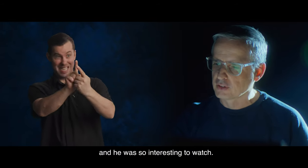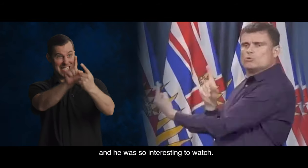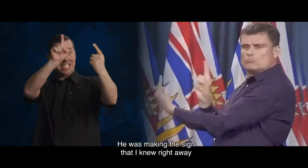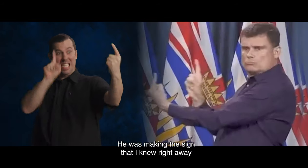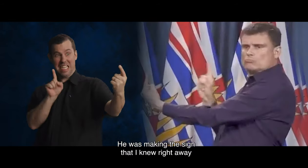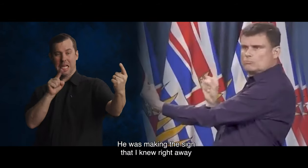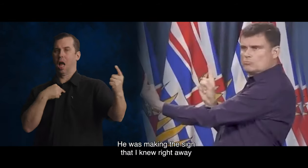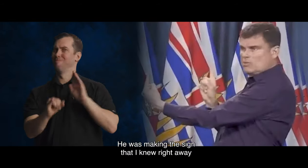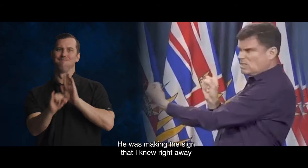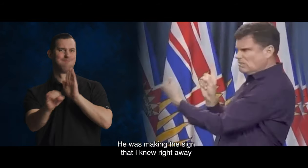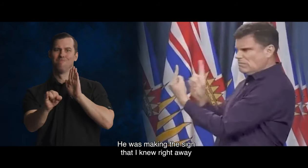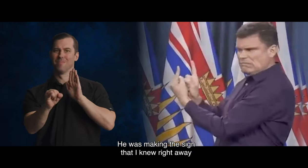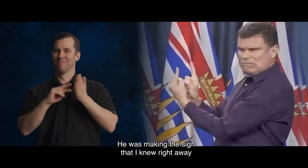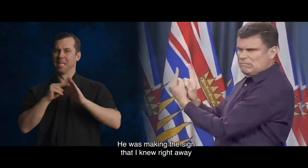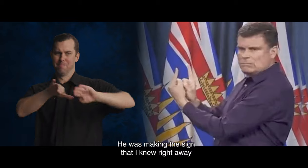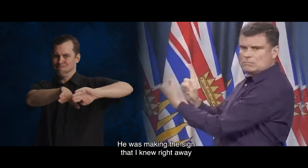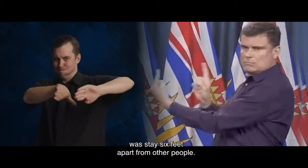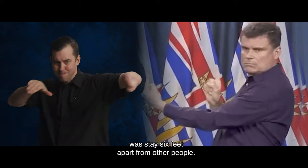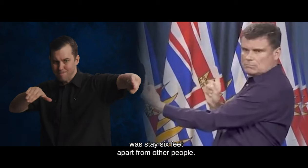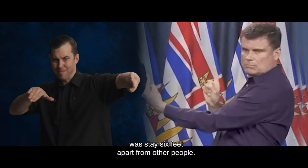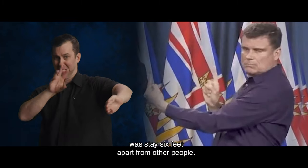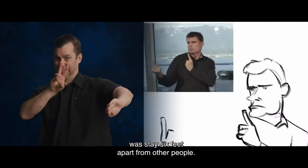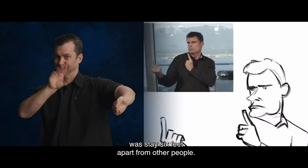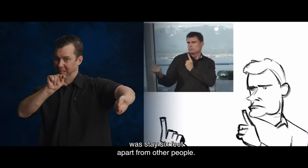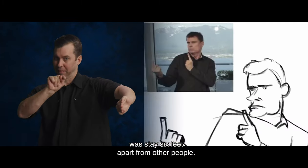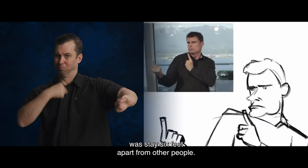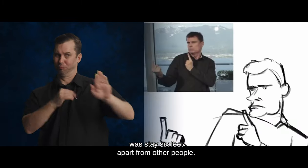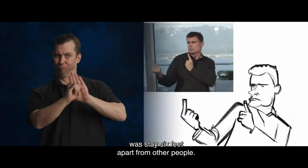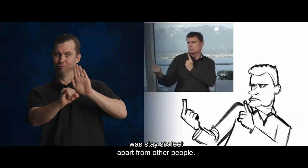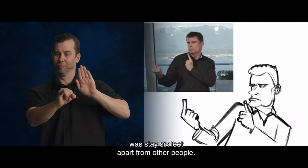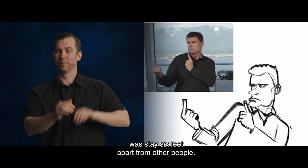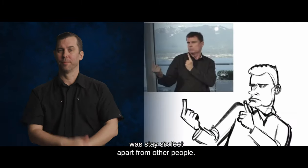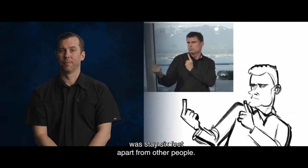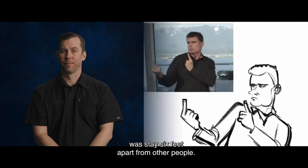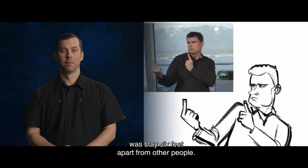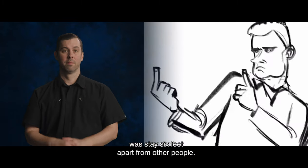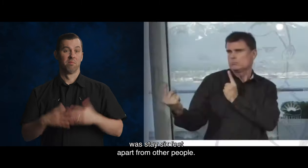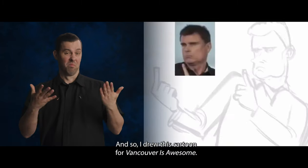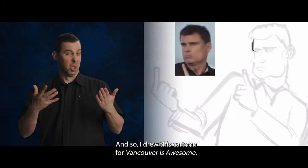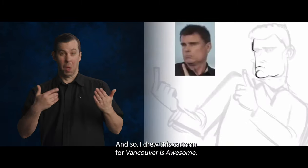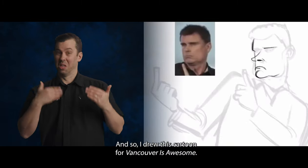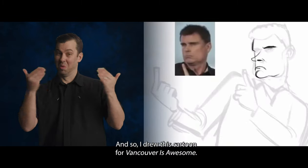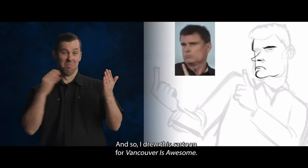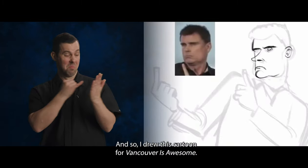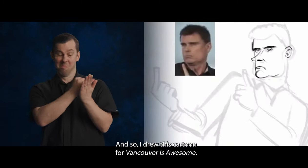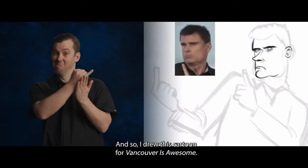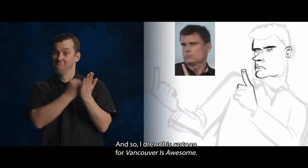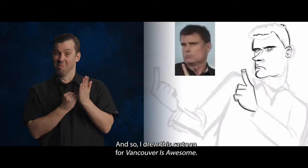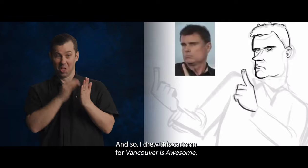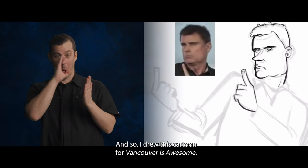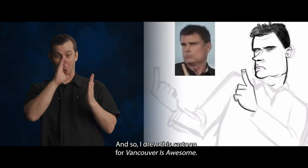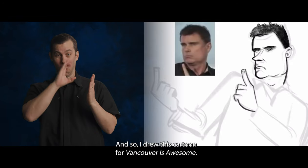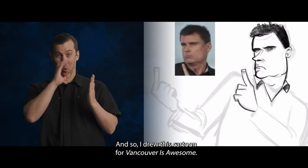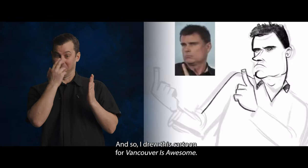watch. He was making the sign that I knew right away. It was, stay six feet apart from other people. And so I